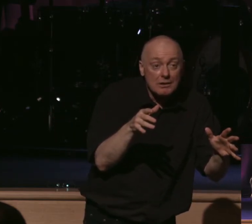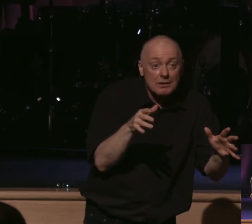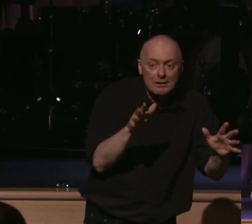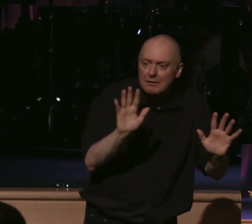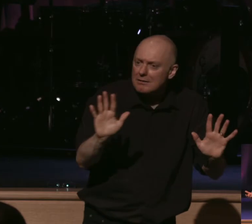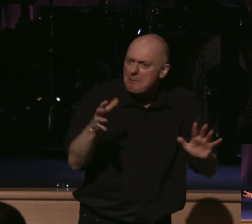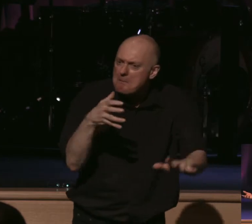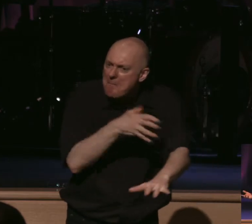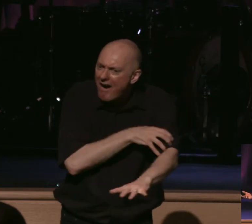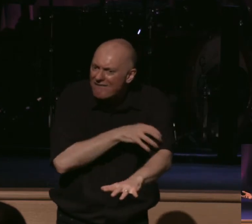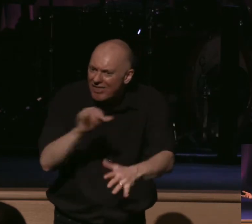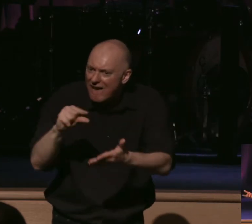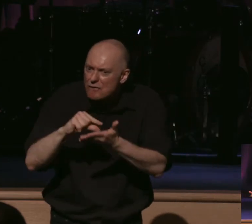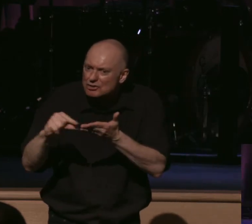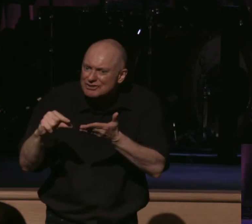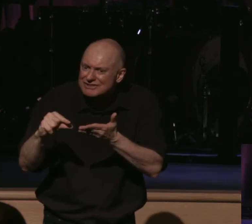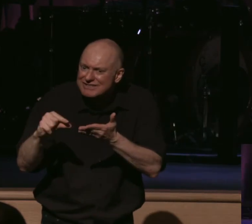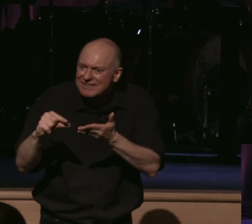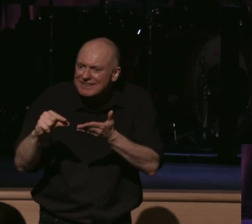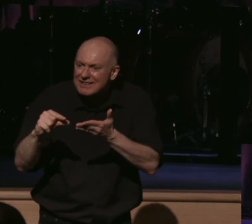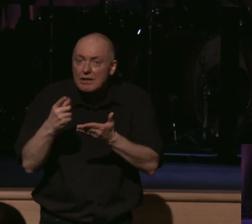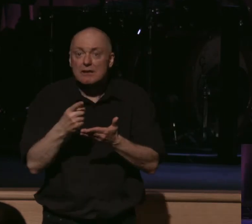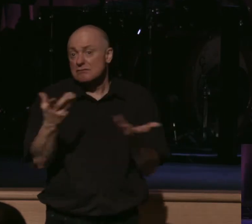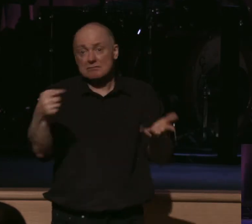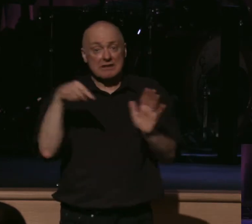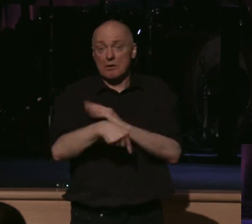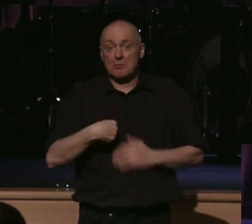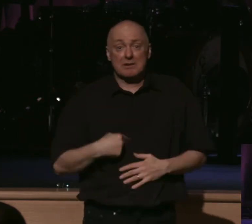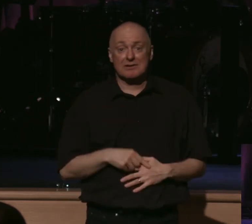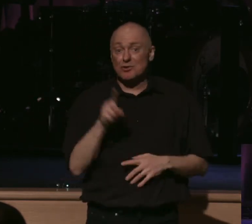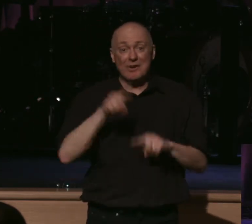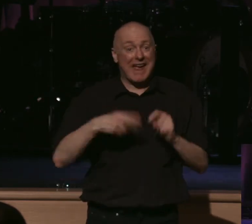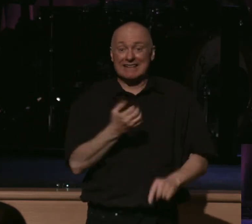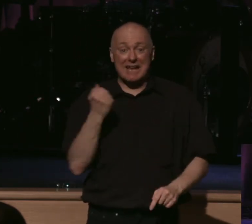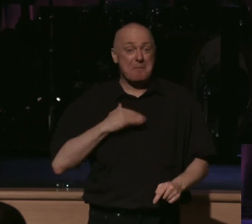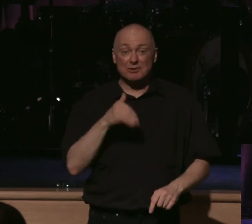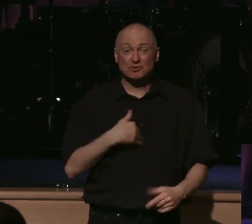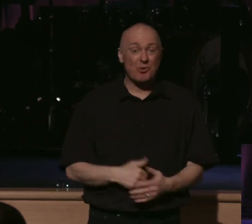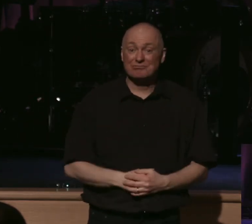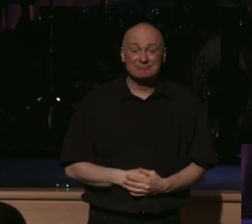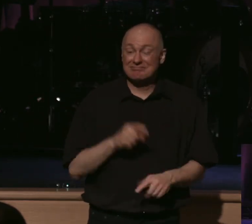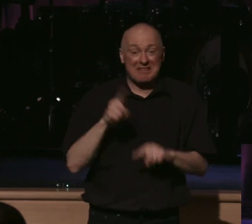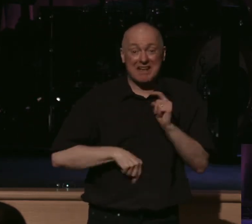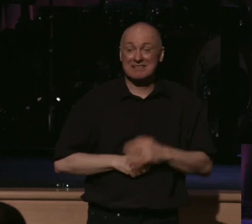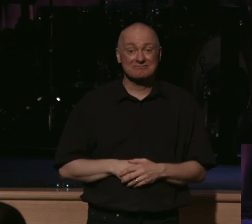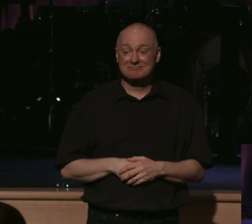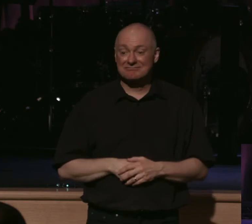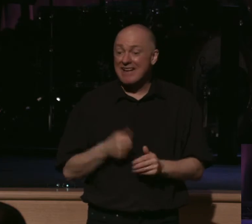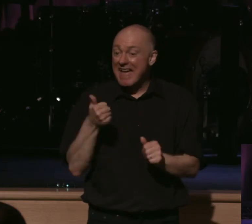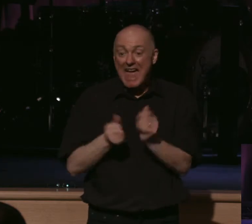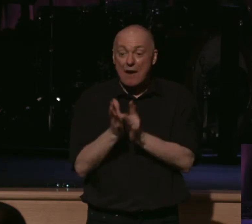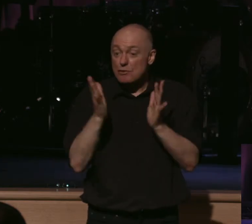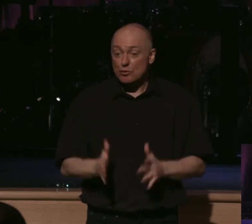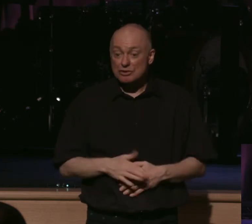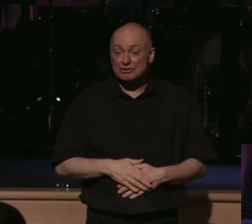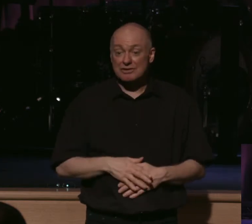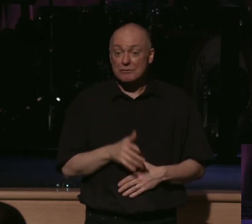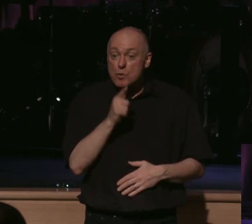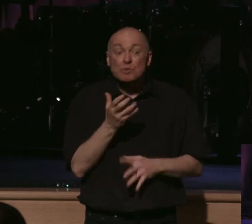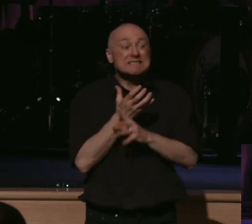That's very powerful to live that way. You can kill me, you can't take my soul. You can't. Every Christian genuinely saved in Jesus Christ.